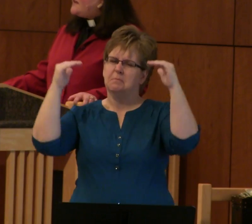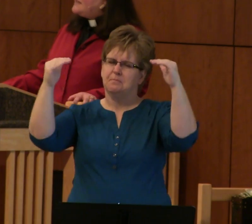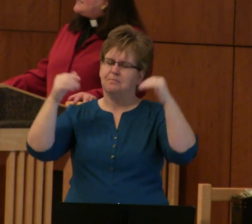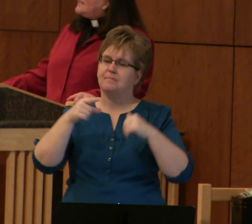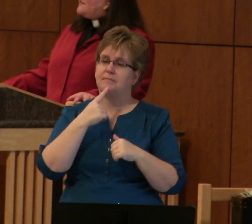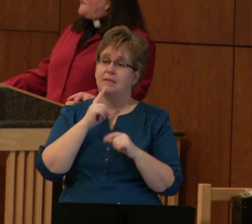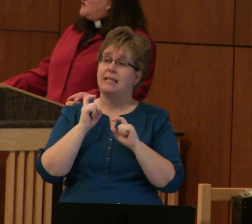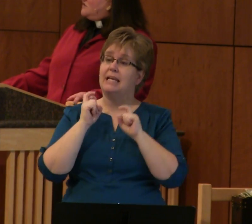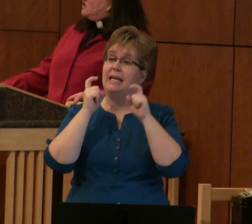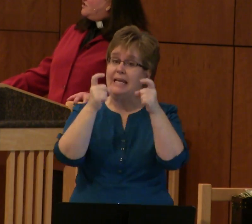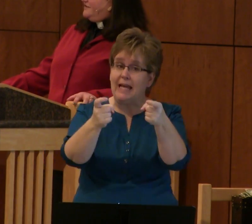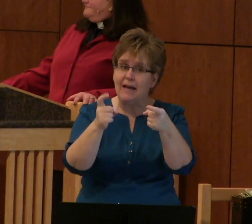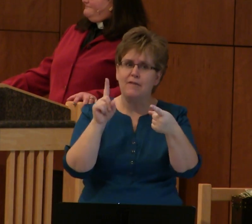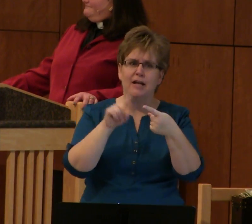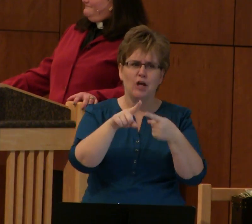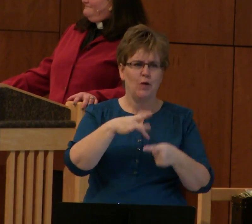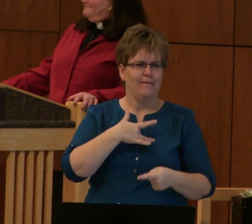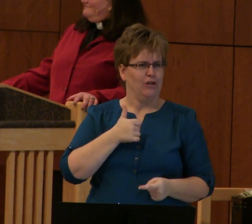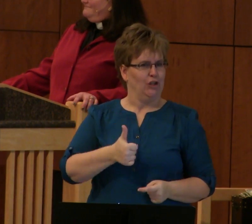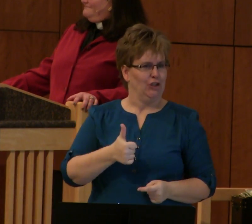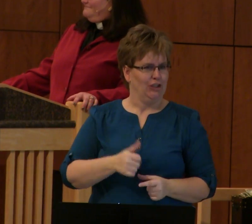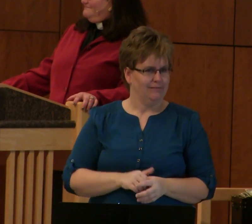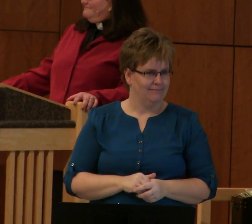Give until it feels good.